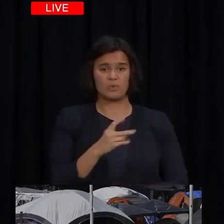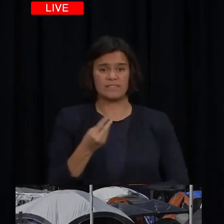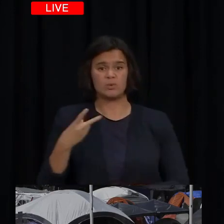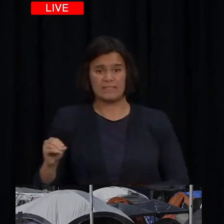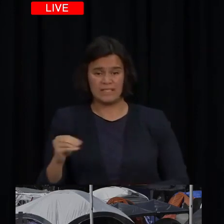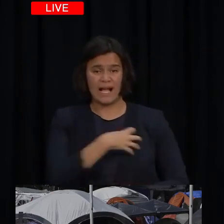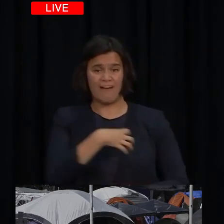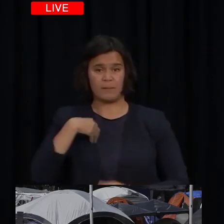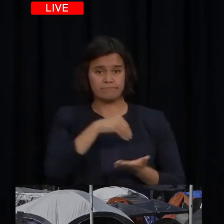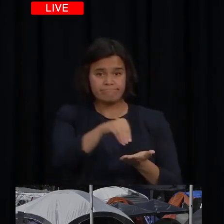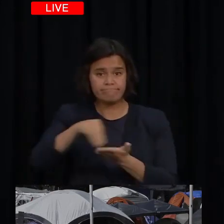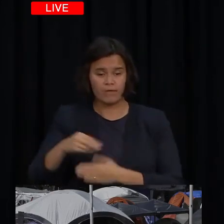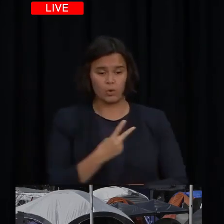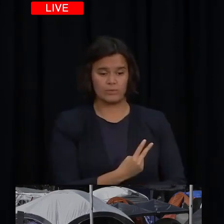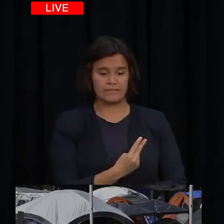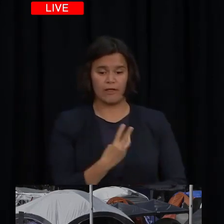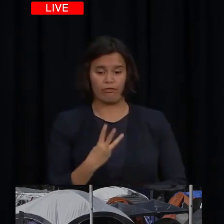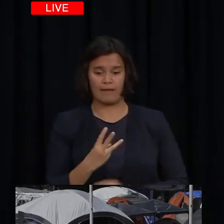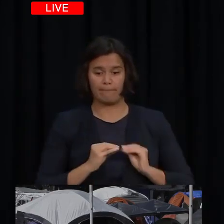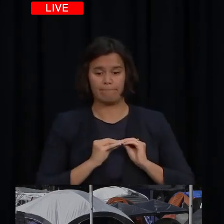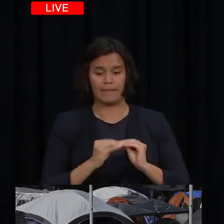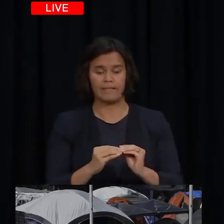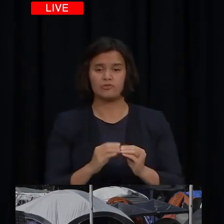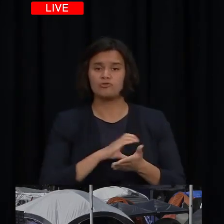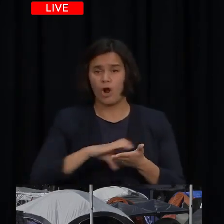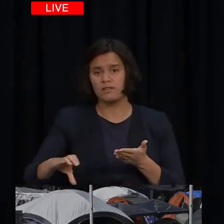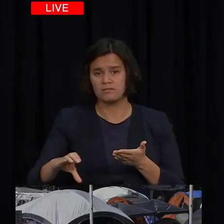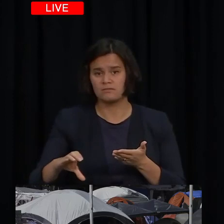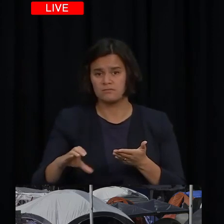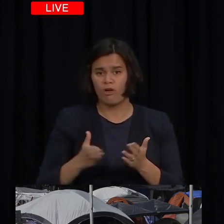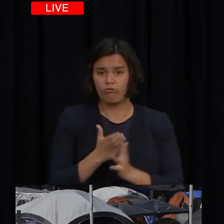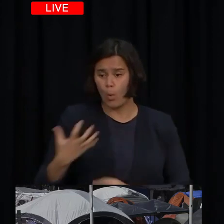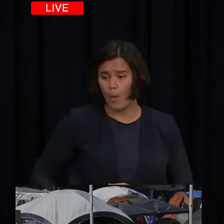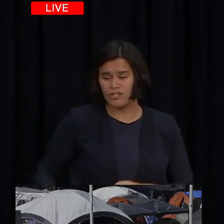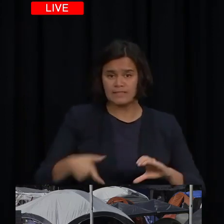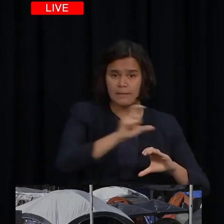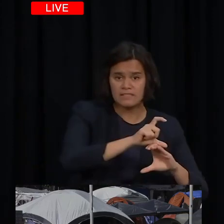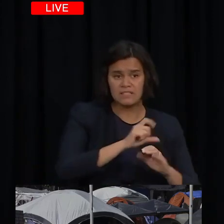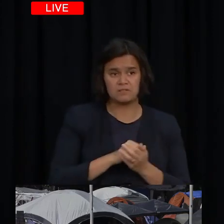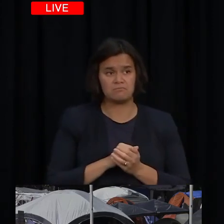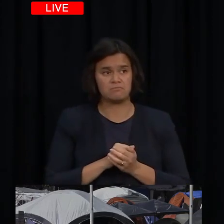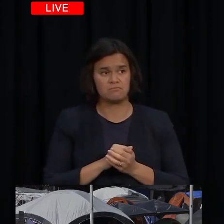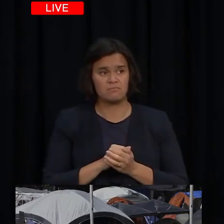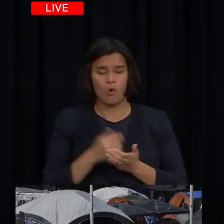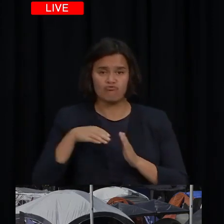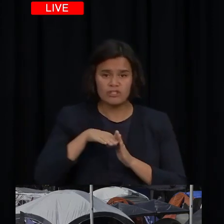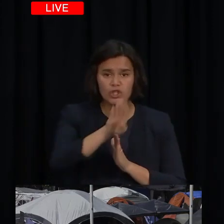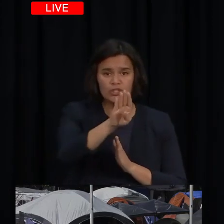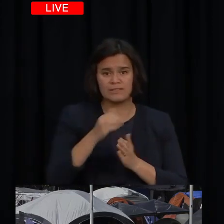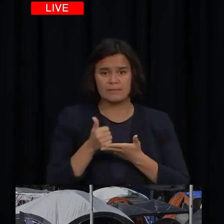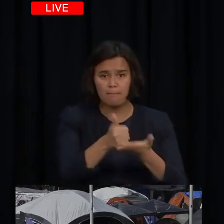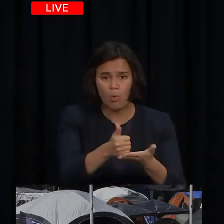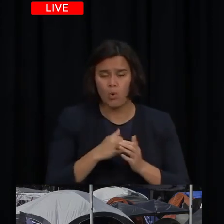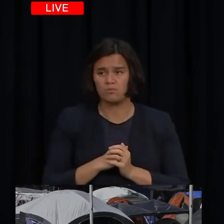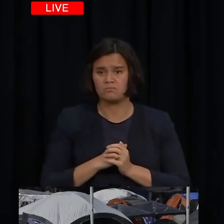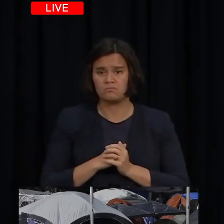has paid out almost $23 billion in support via the wage subsidy scheme, the resurgent support payment and the small business cash